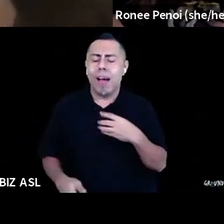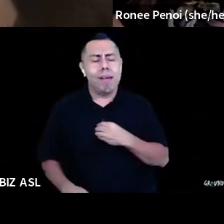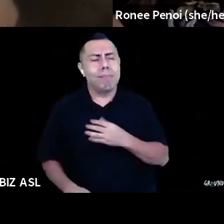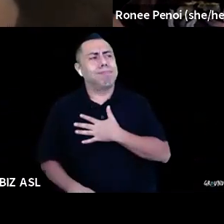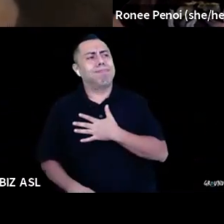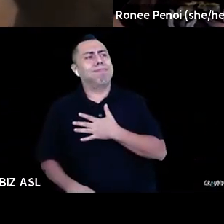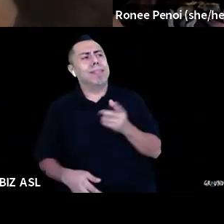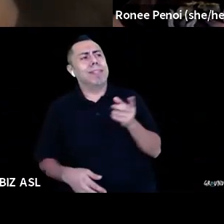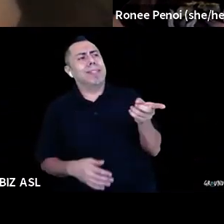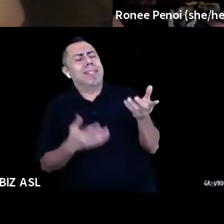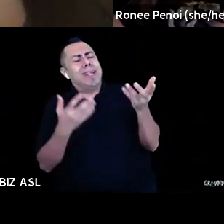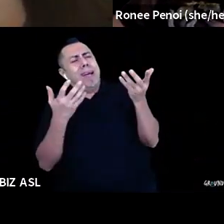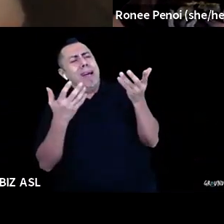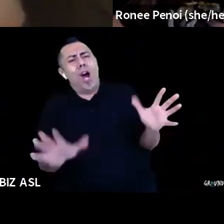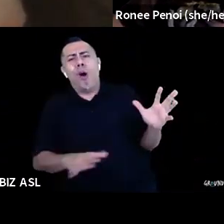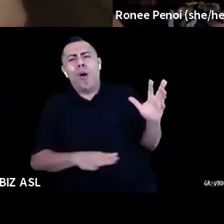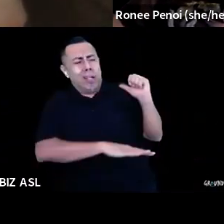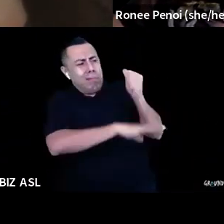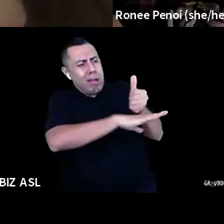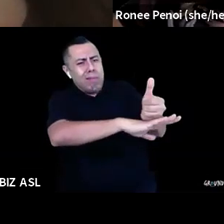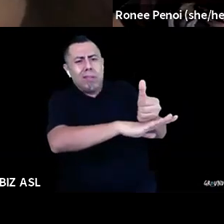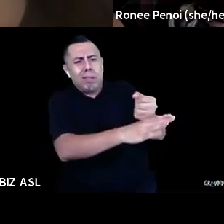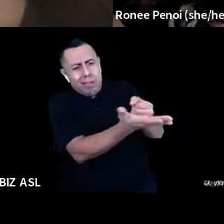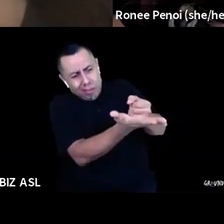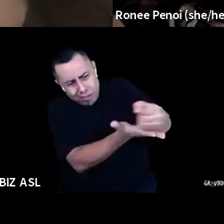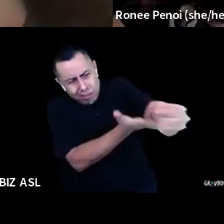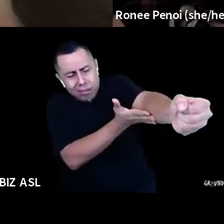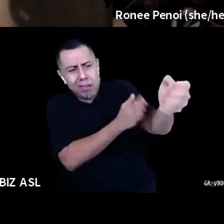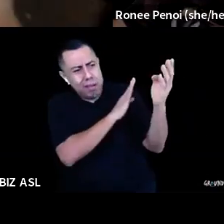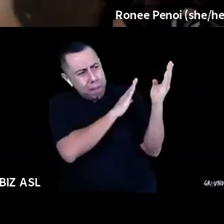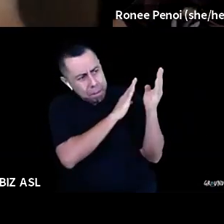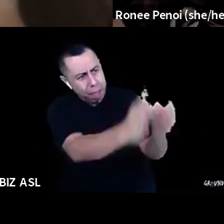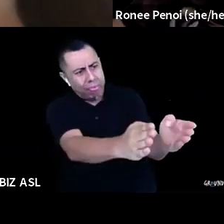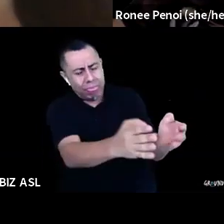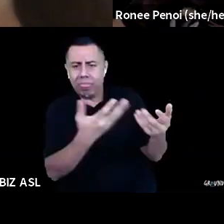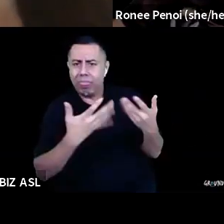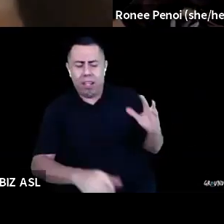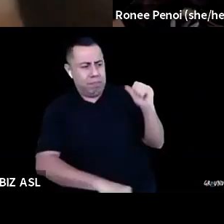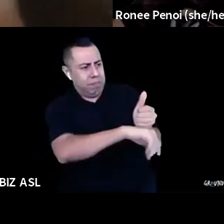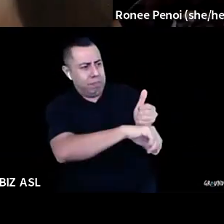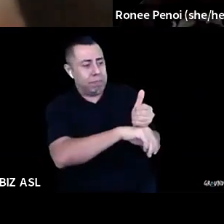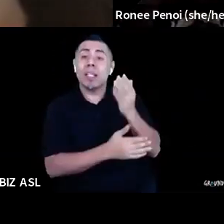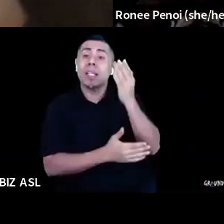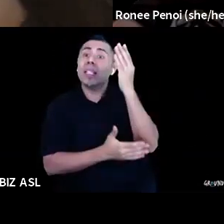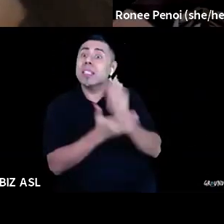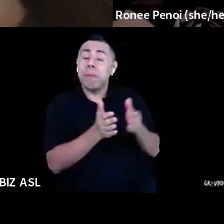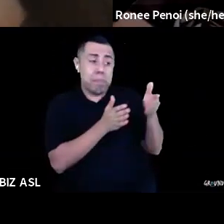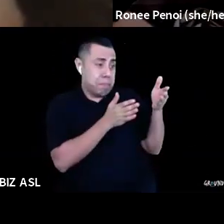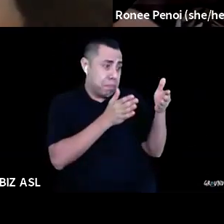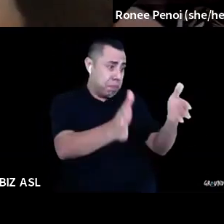been laid down. Um, it's, some paths been there for thousands of years, ready to walk on. So, you know, you don't need to